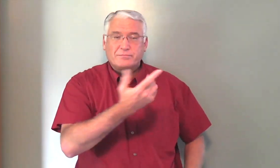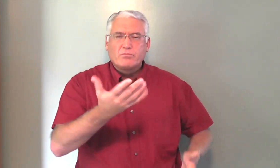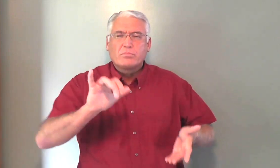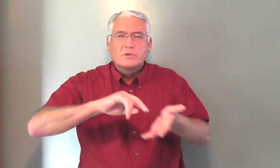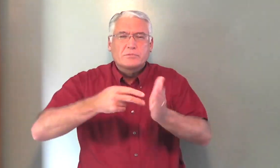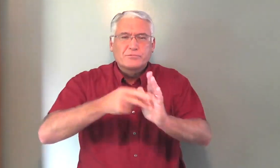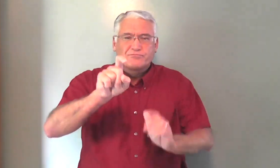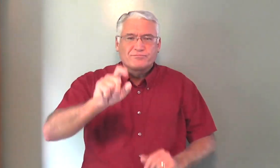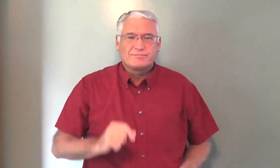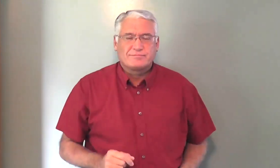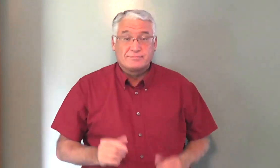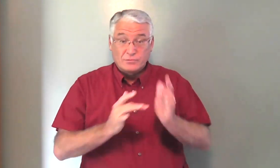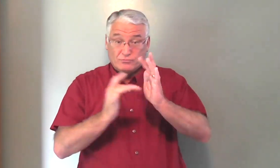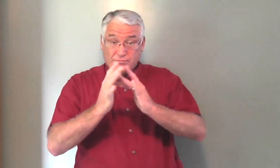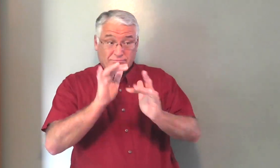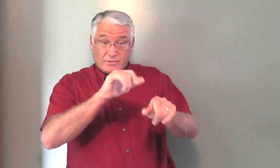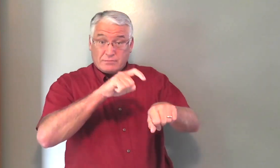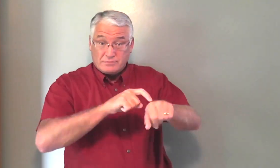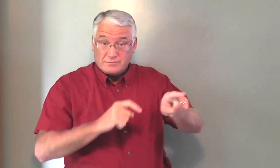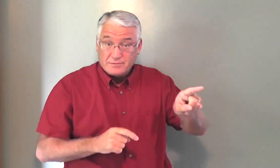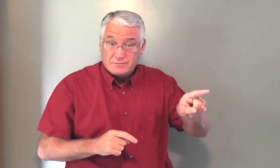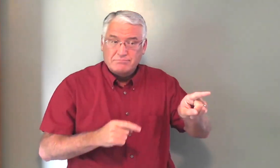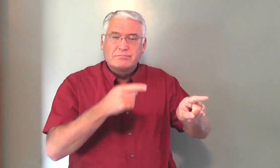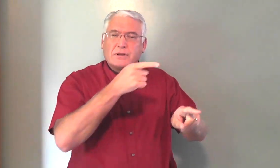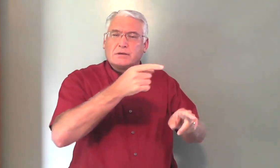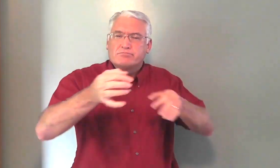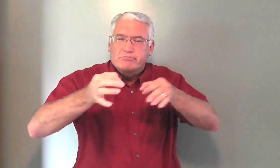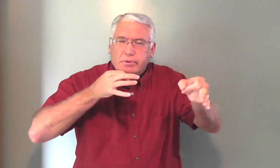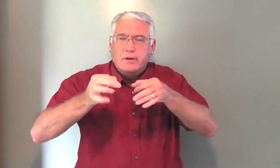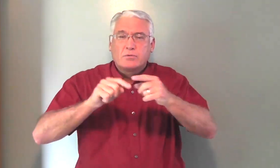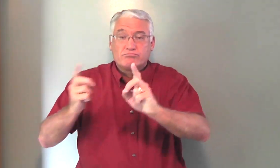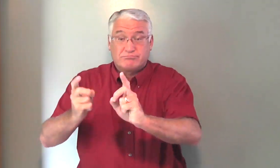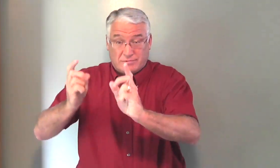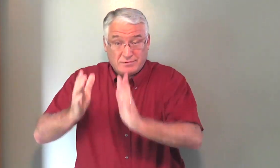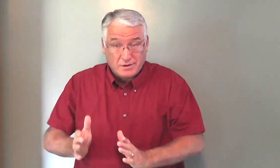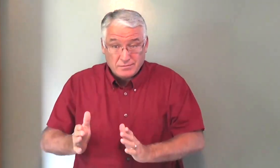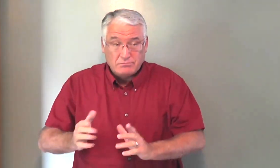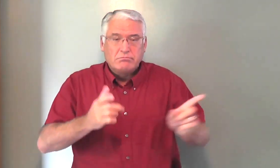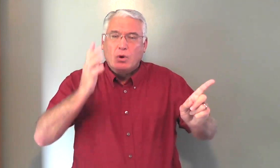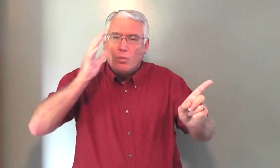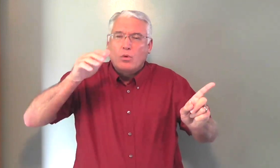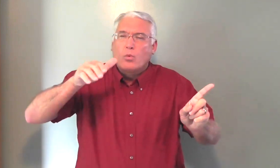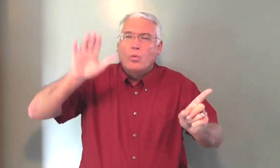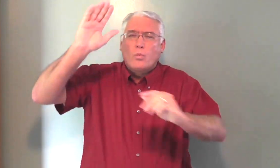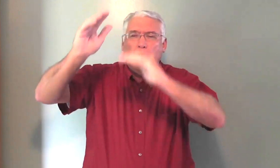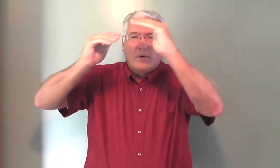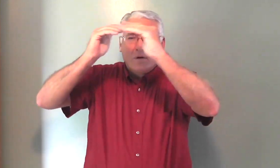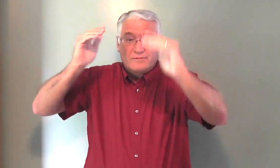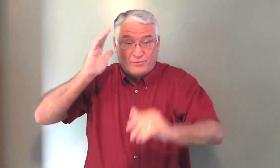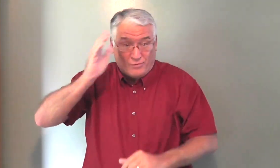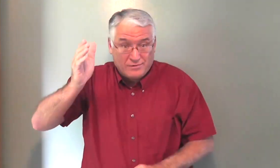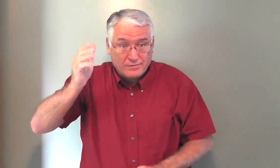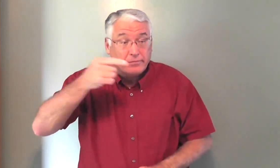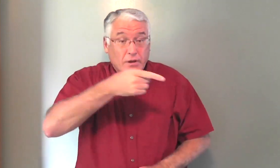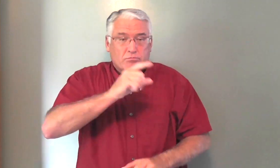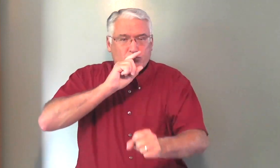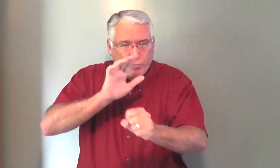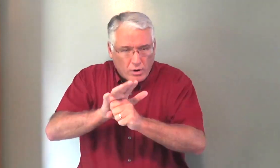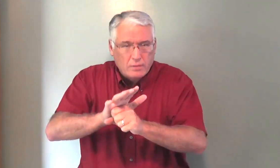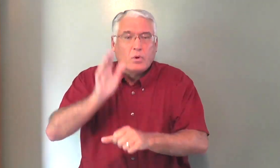What does that verse mean? Well, at that time, Jesus was talking. He was talking to the disciples, explaining that he would be gone to heaven, but he would